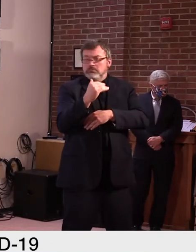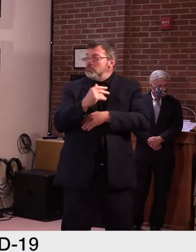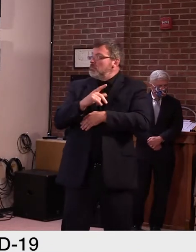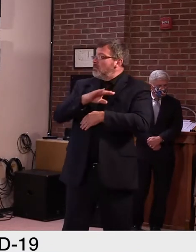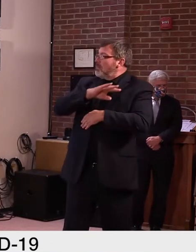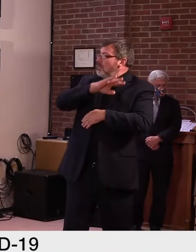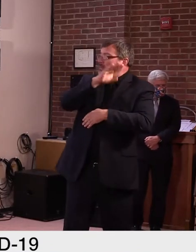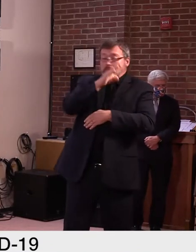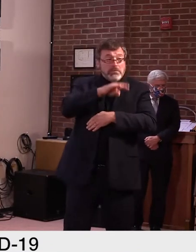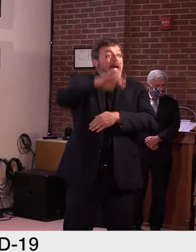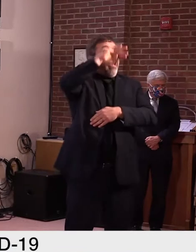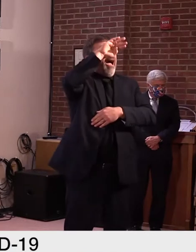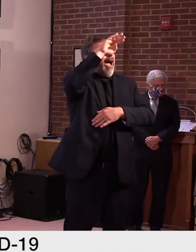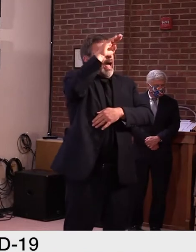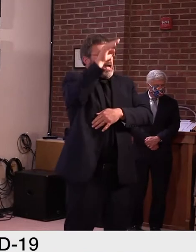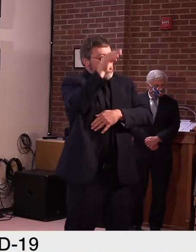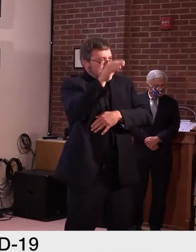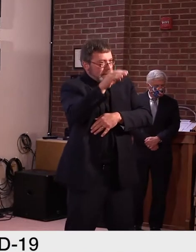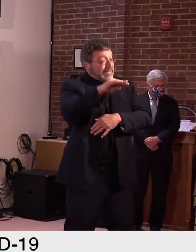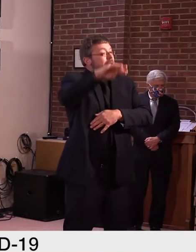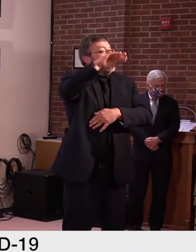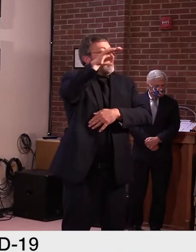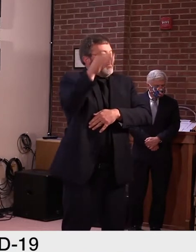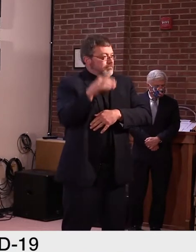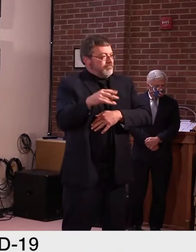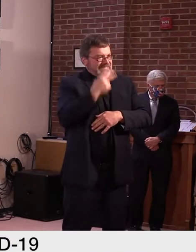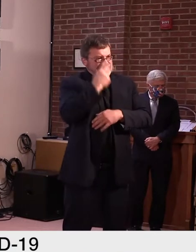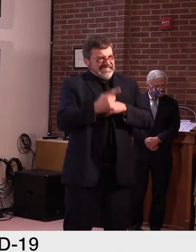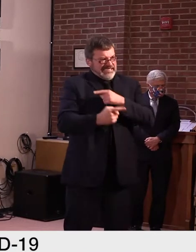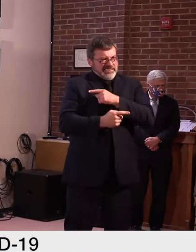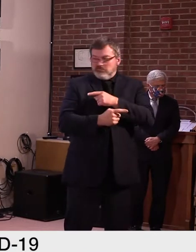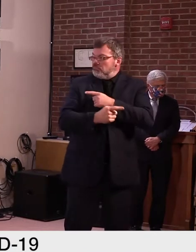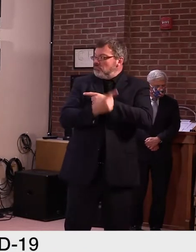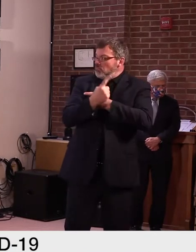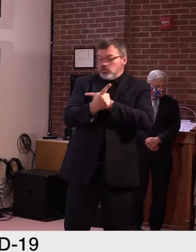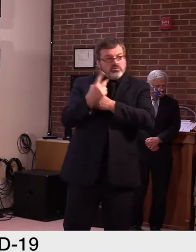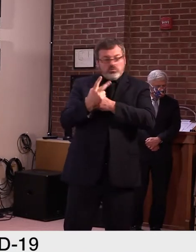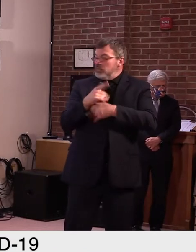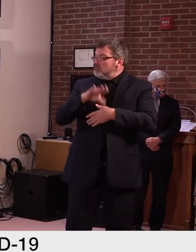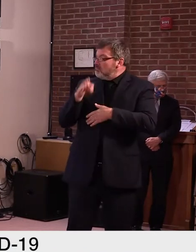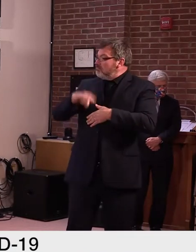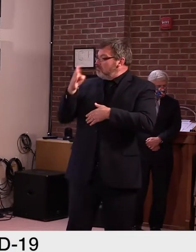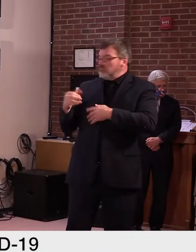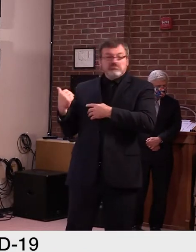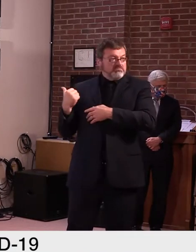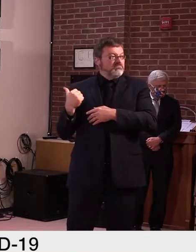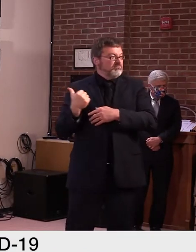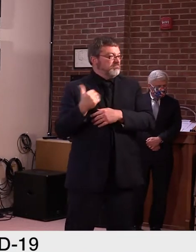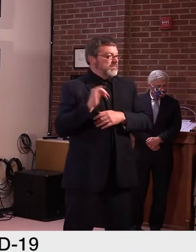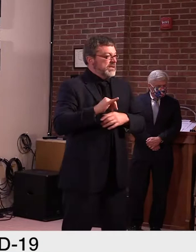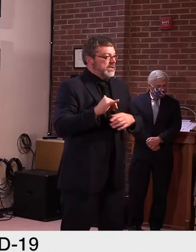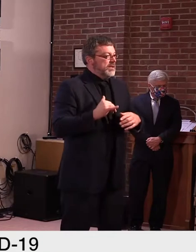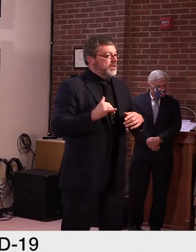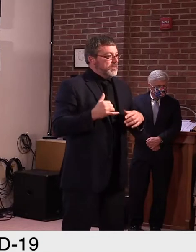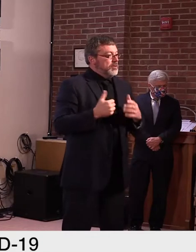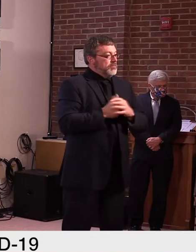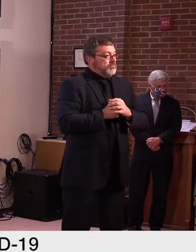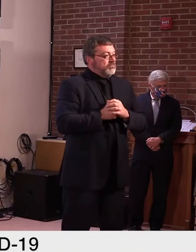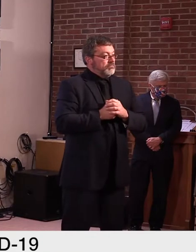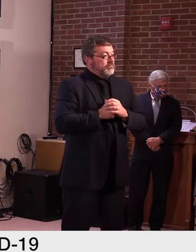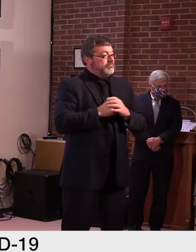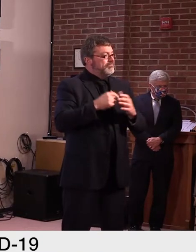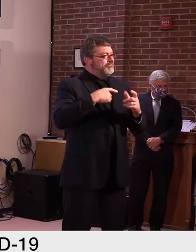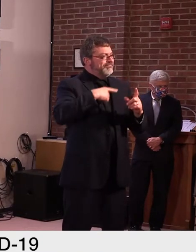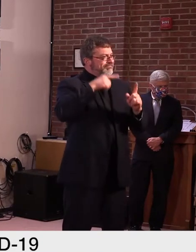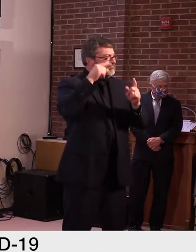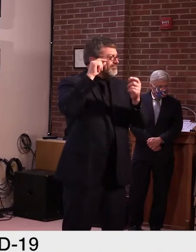We're watching this closely across our region and across the country. It's attributable largely to the four things. We don't know how much or